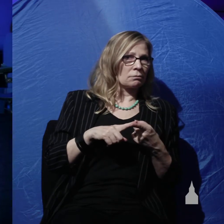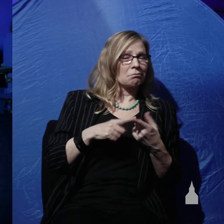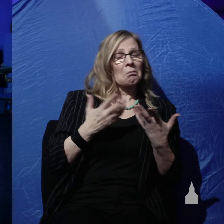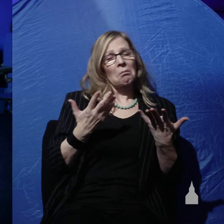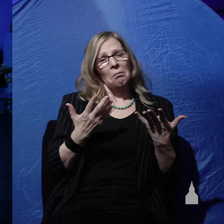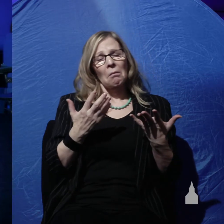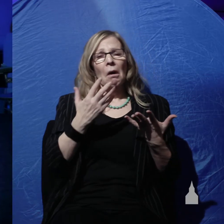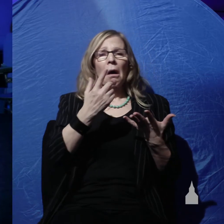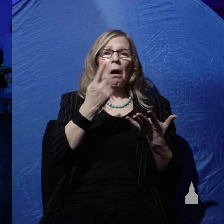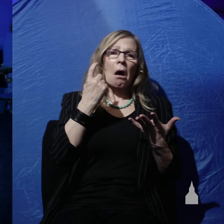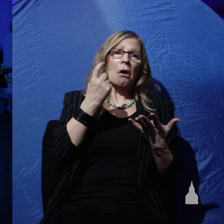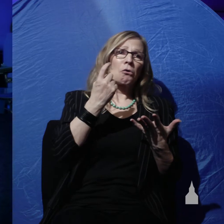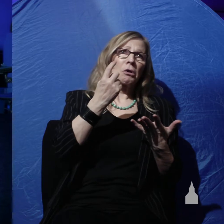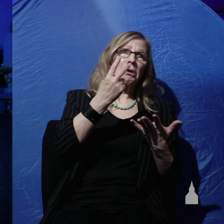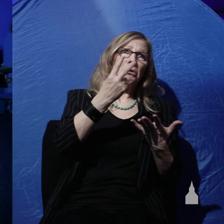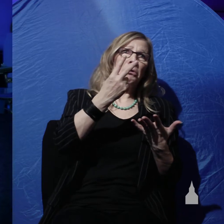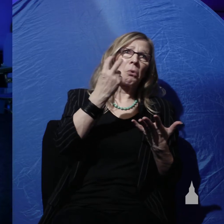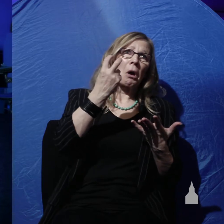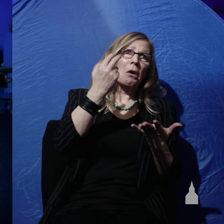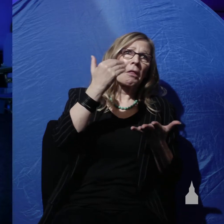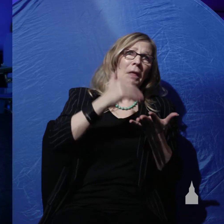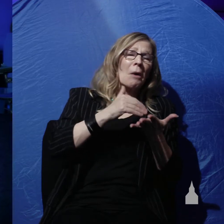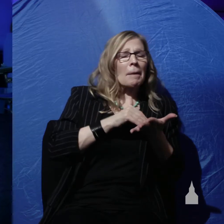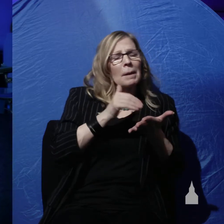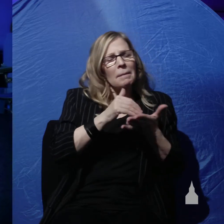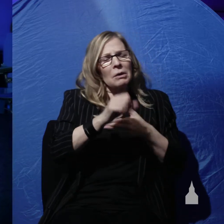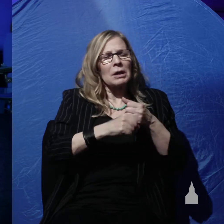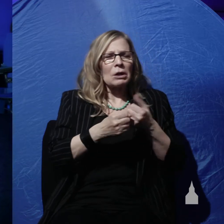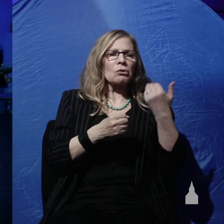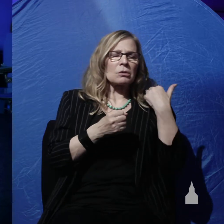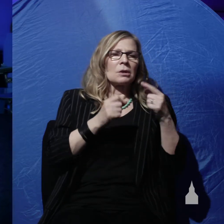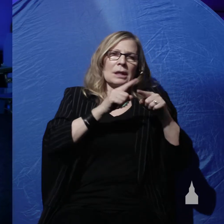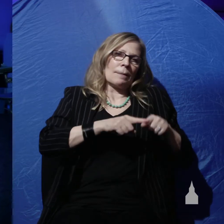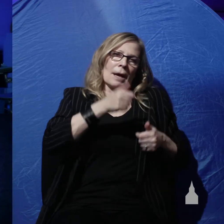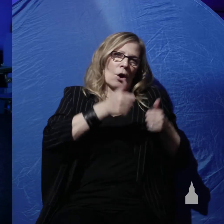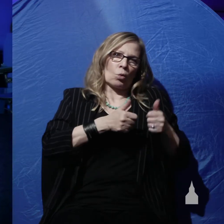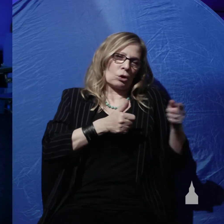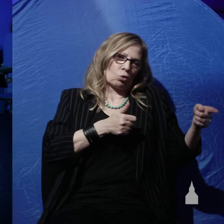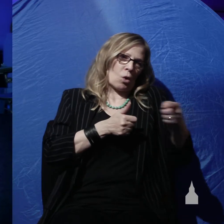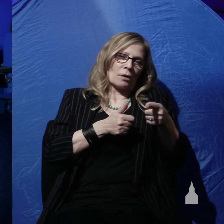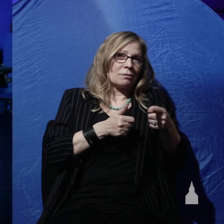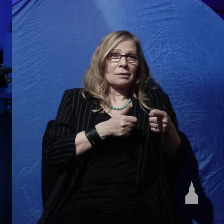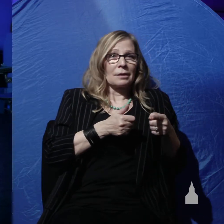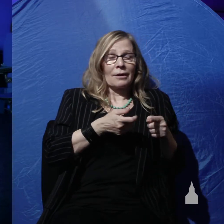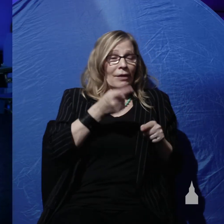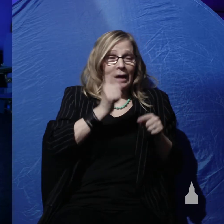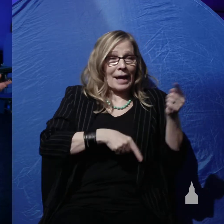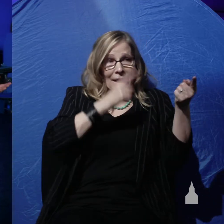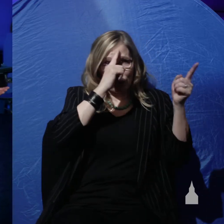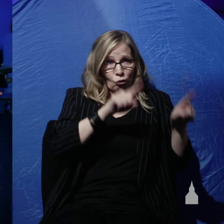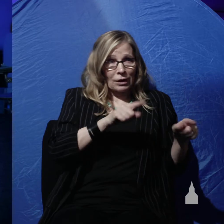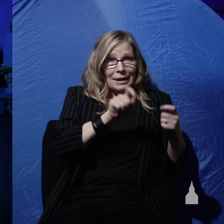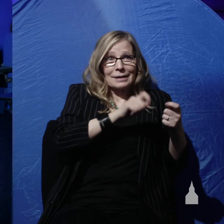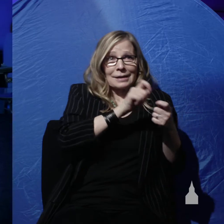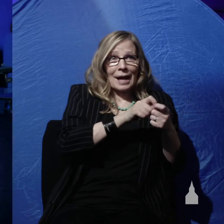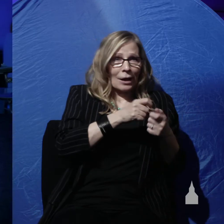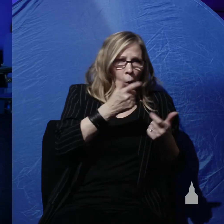thousand to a million years, depending on which evolutionists you're talking to, because they can't all agree on exactly what a human being is.